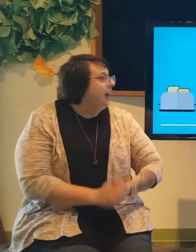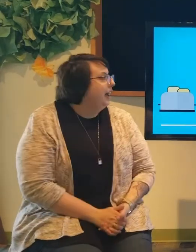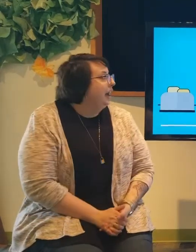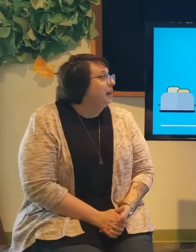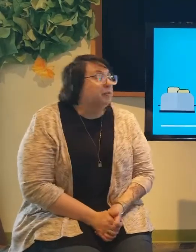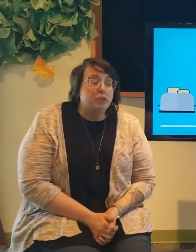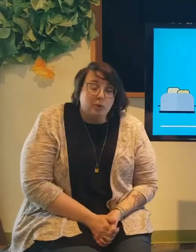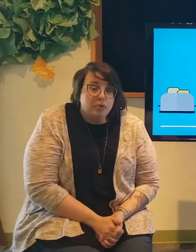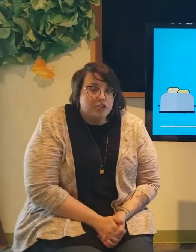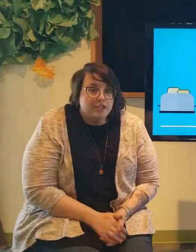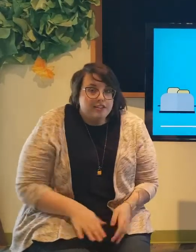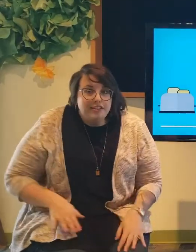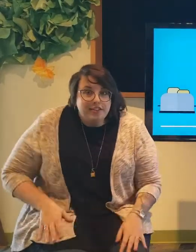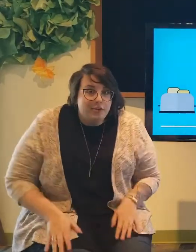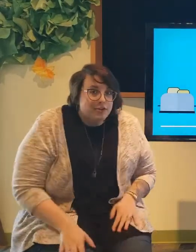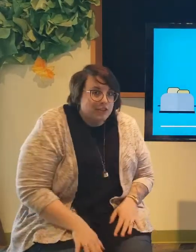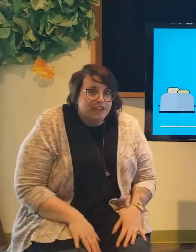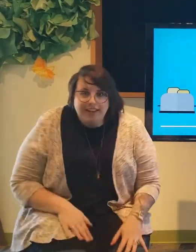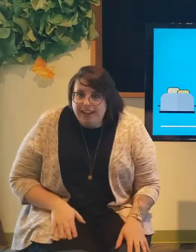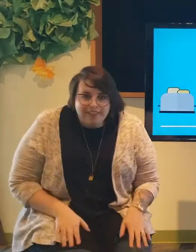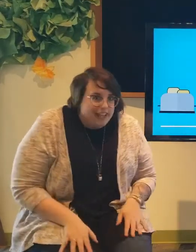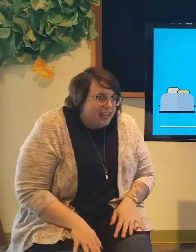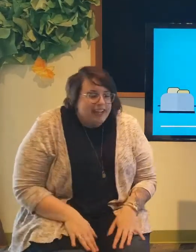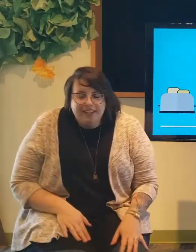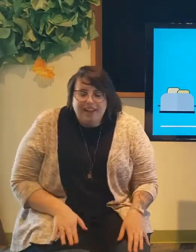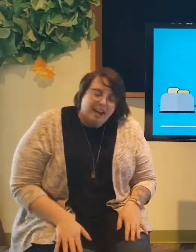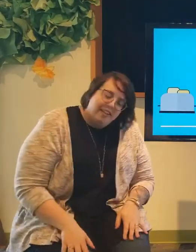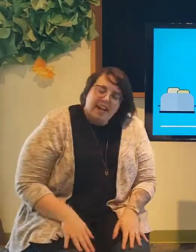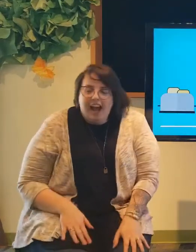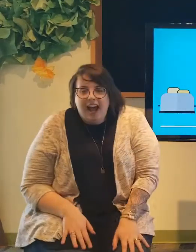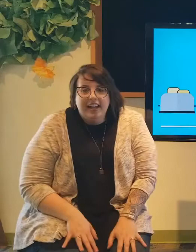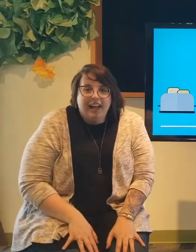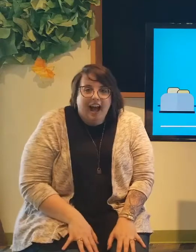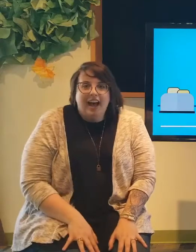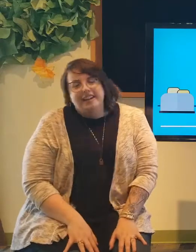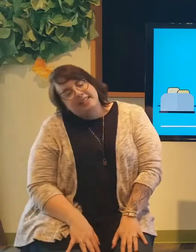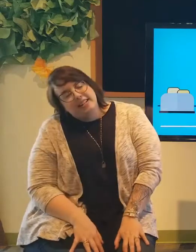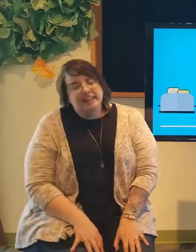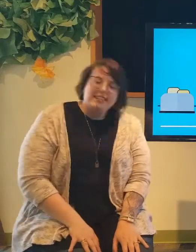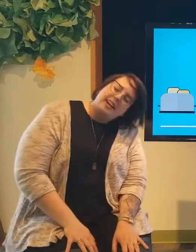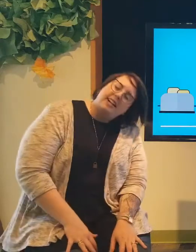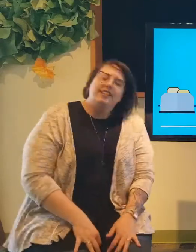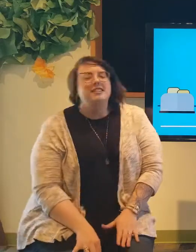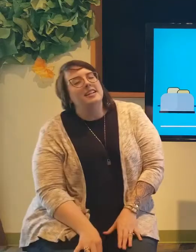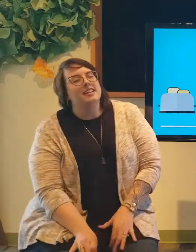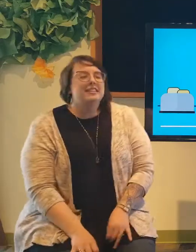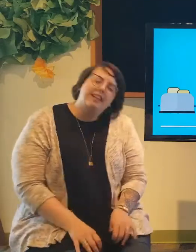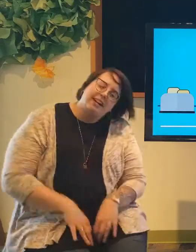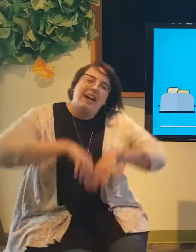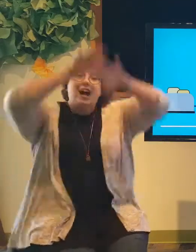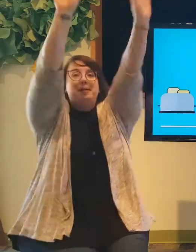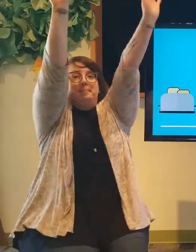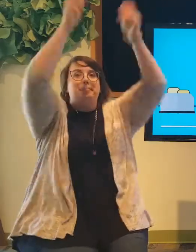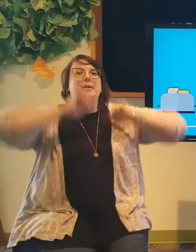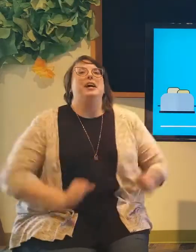I'm toast in the toaster and I'm getting very hot. Tick tock, tick tock, up, up,